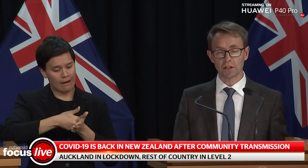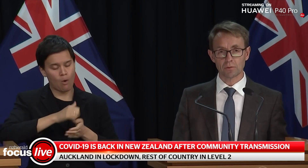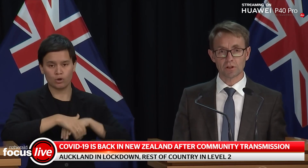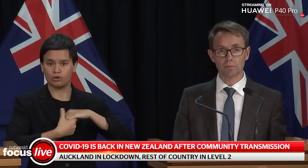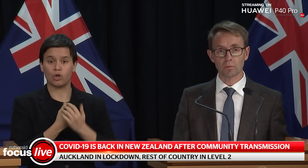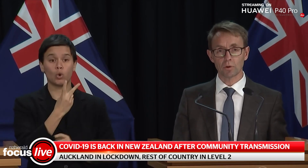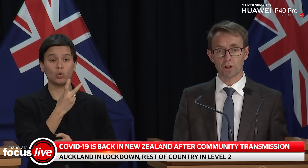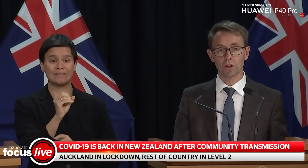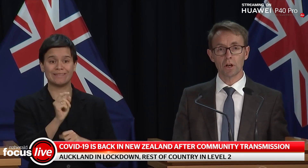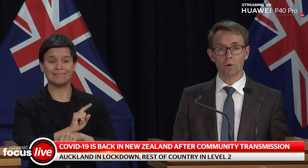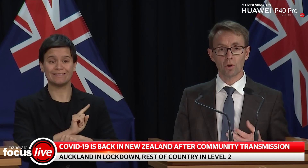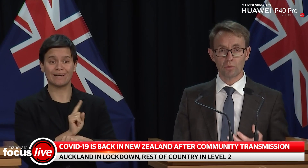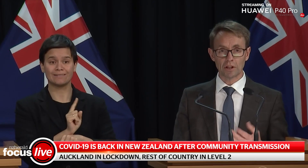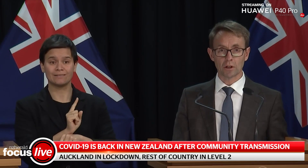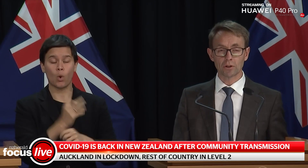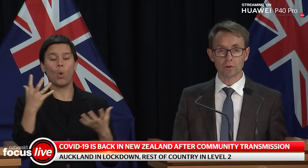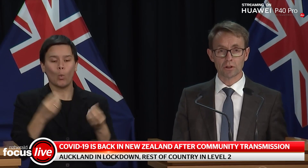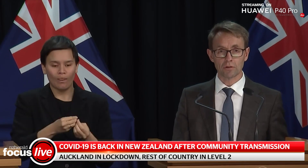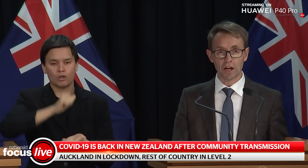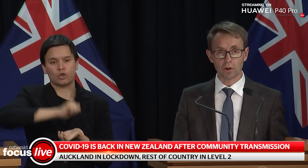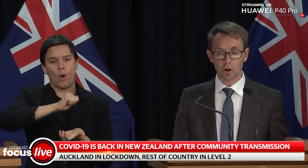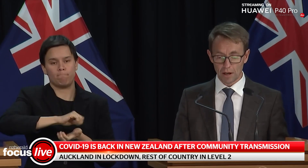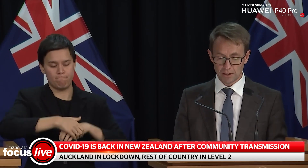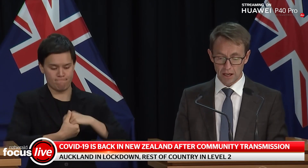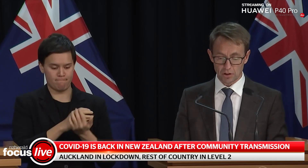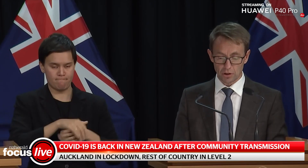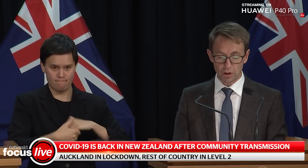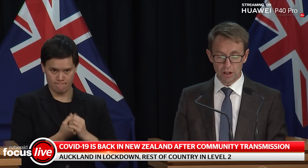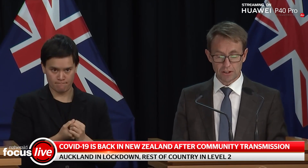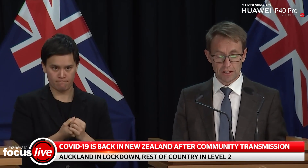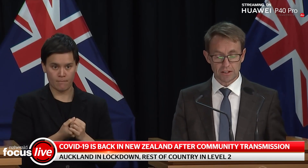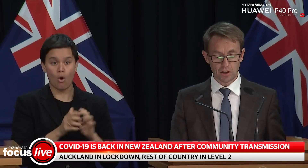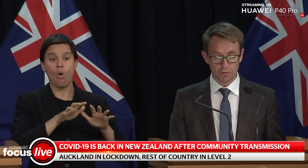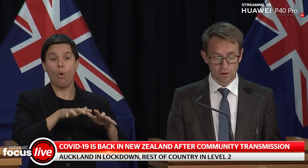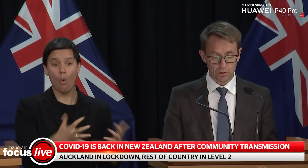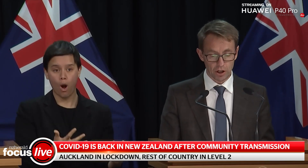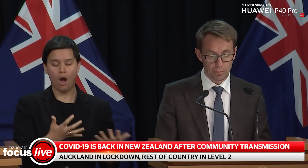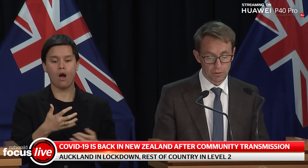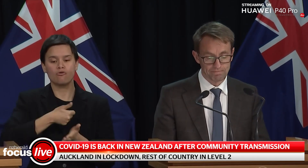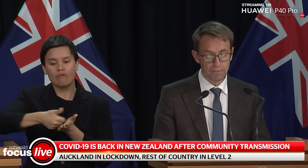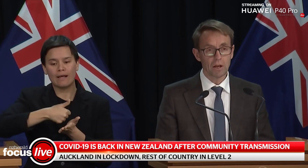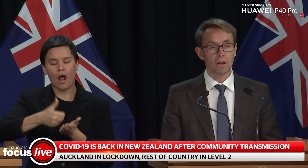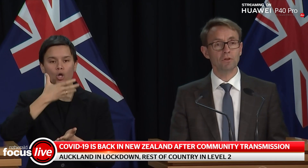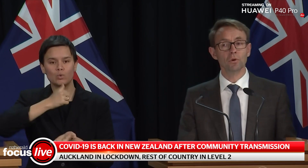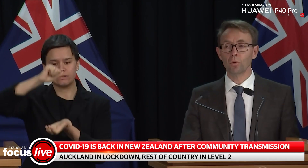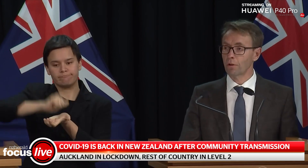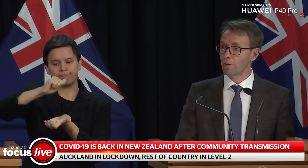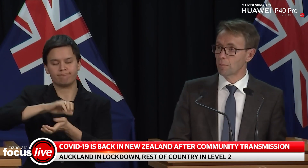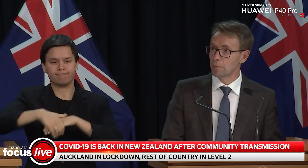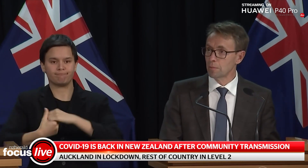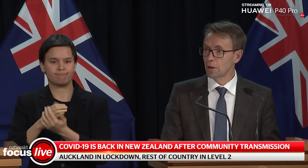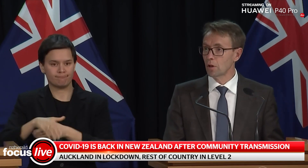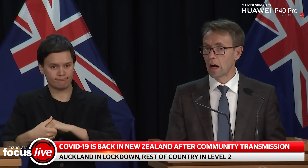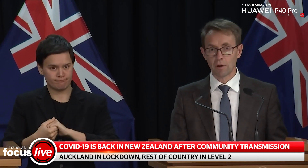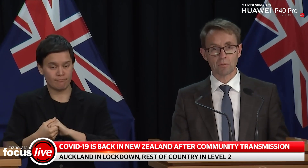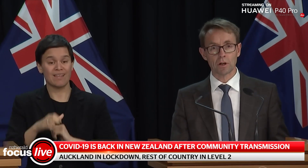20 seconds with soap and water or regular use of an alcohol-based hand gel, sneeze and cough into your elbow. If you or a